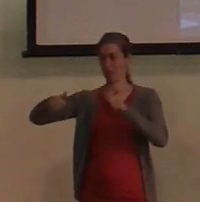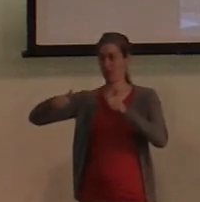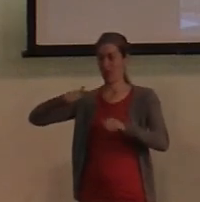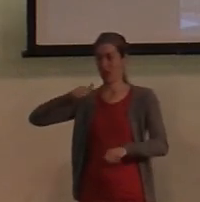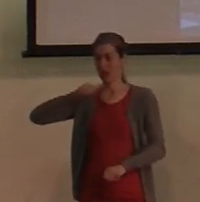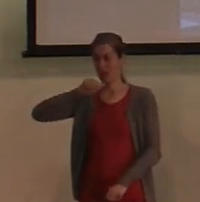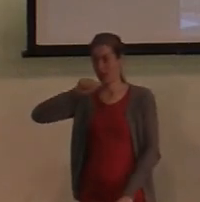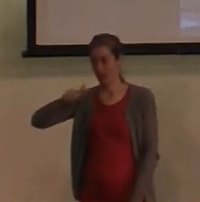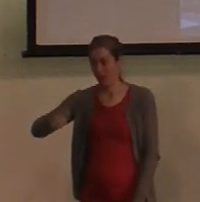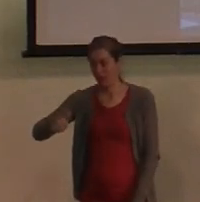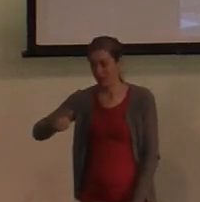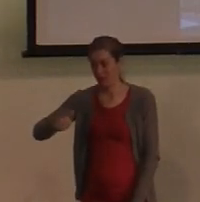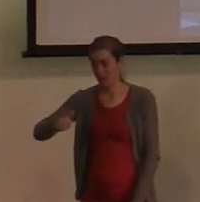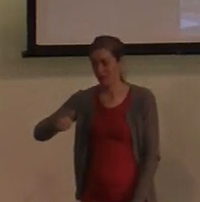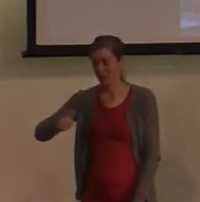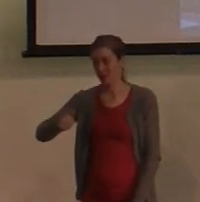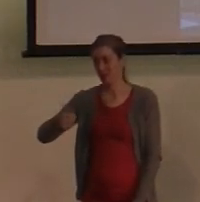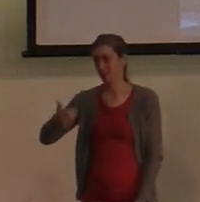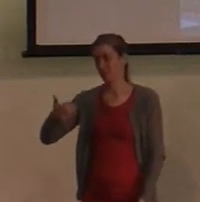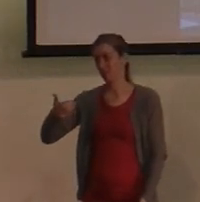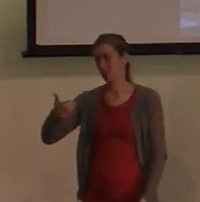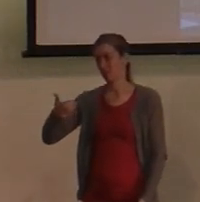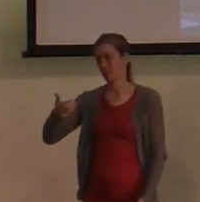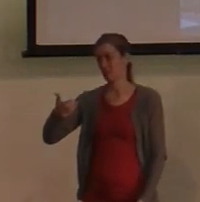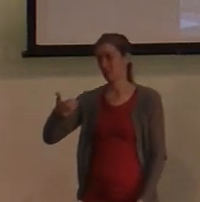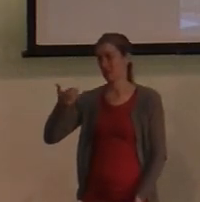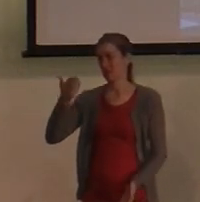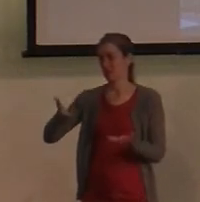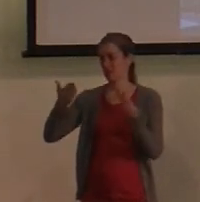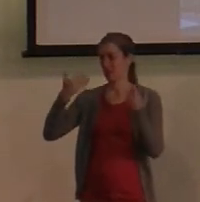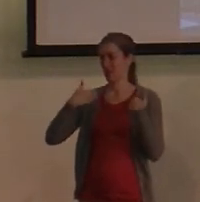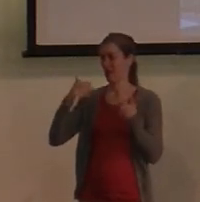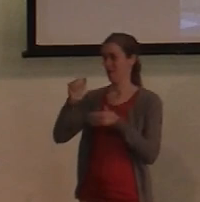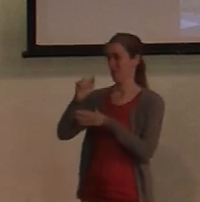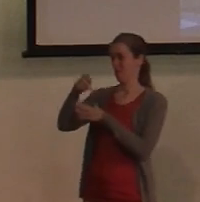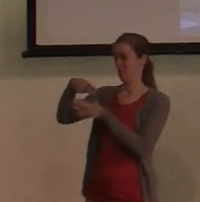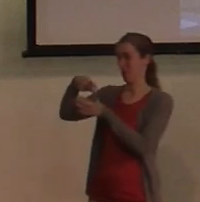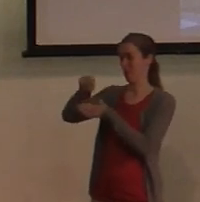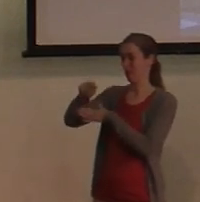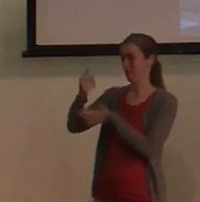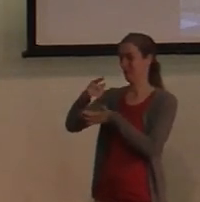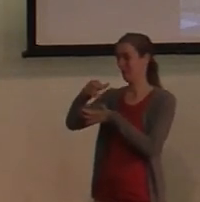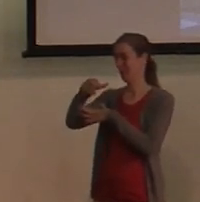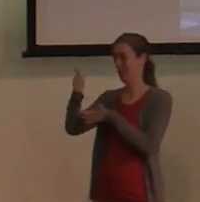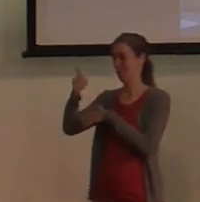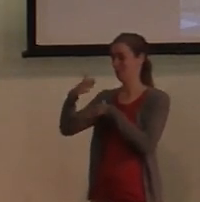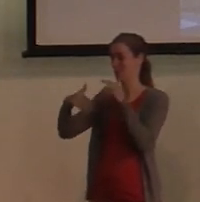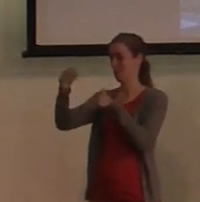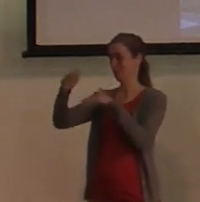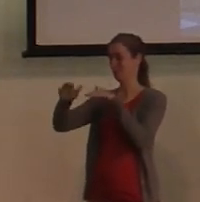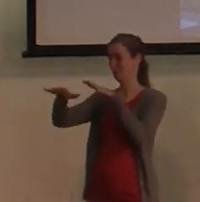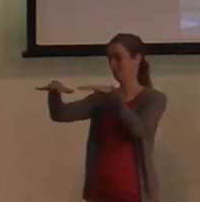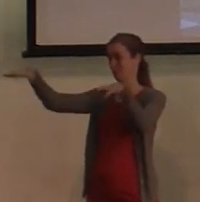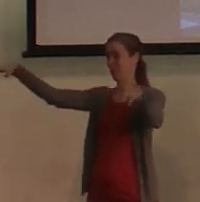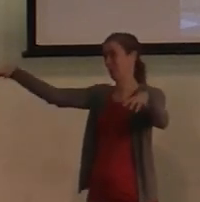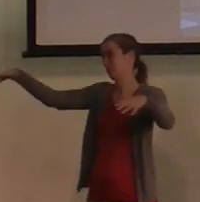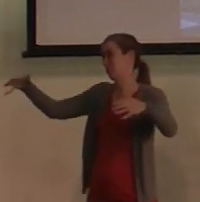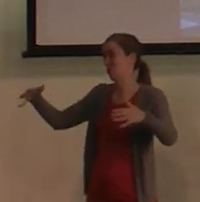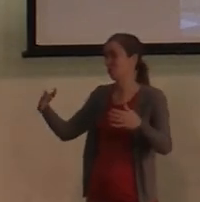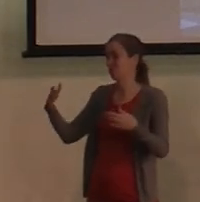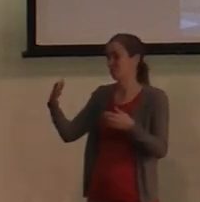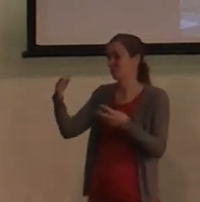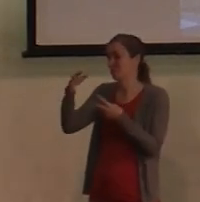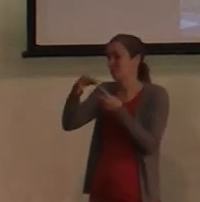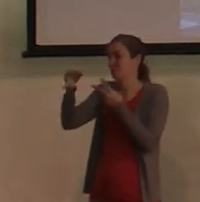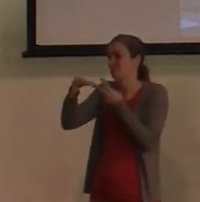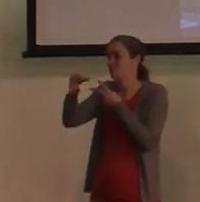around them, then they would probably have like a condominium or something built over it. And so it's just, what are you going to choose?